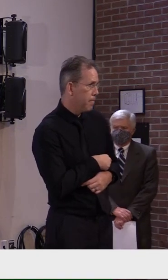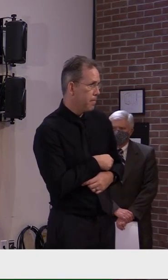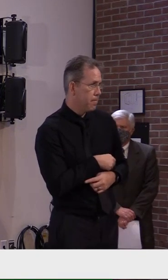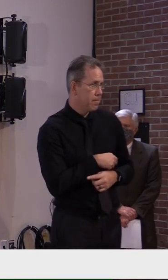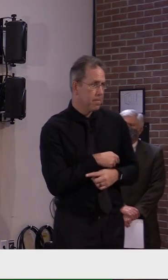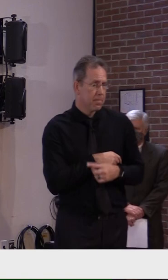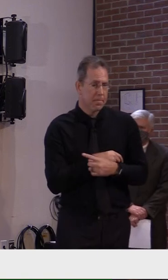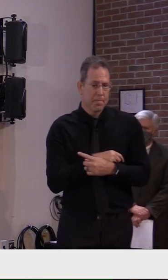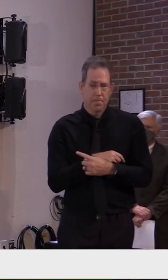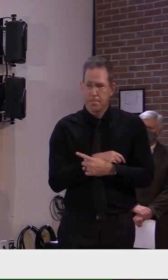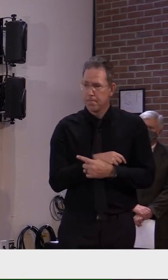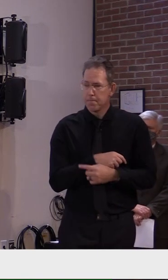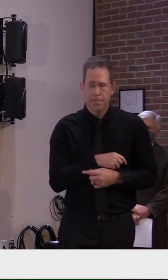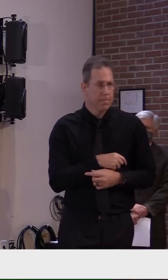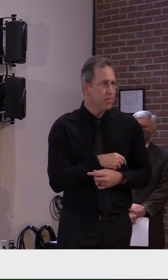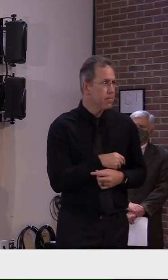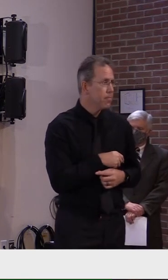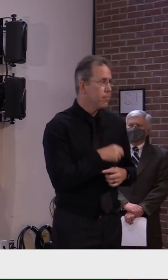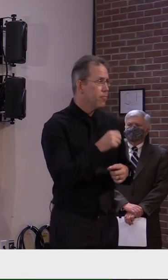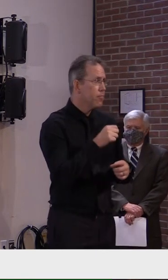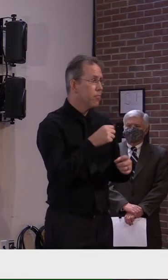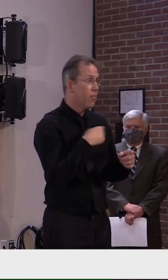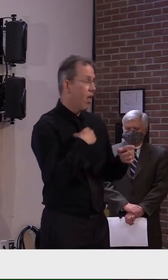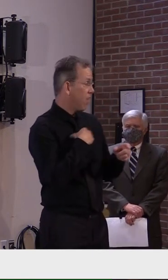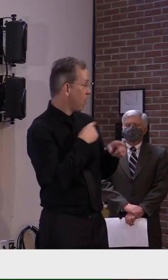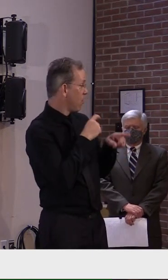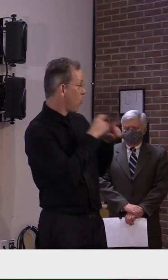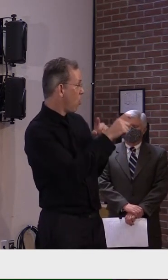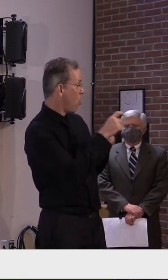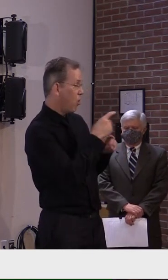you know, offline. If you, he'll give you a call.